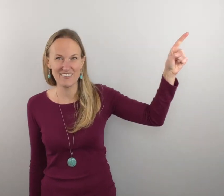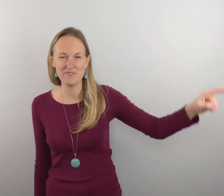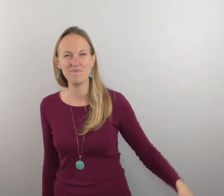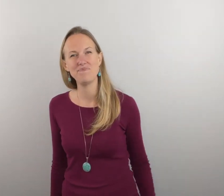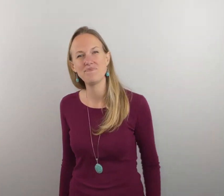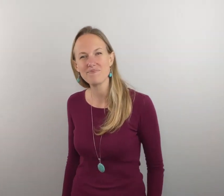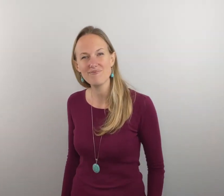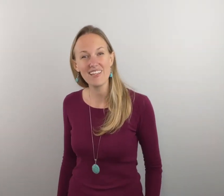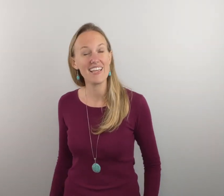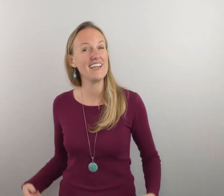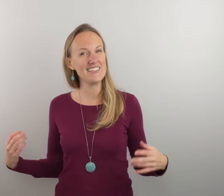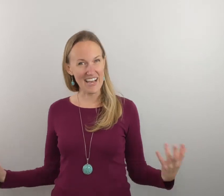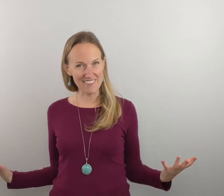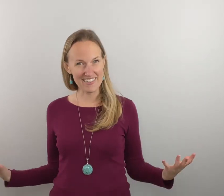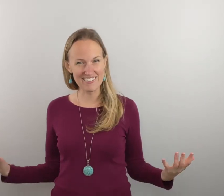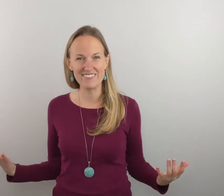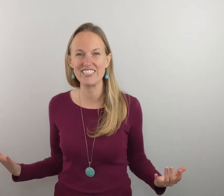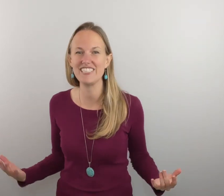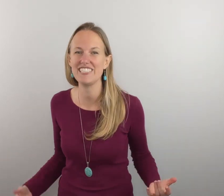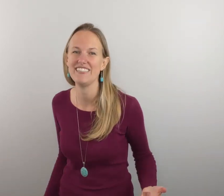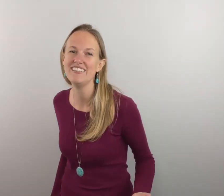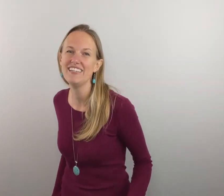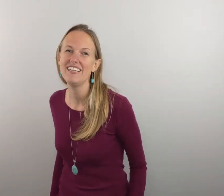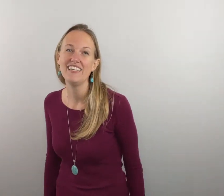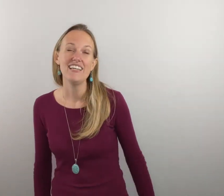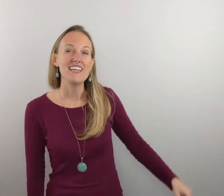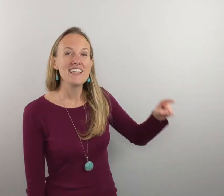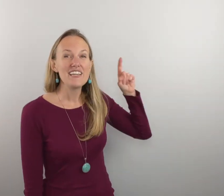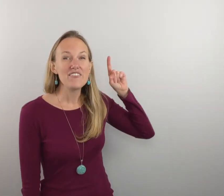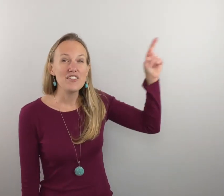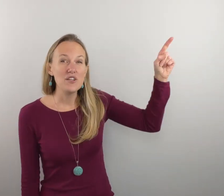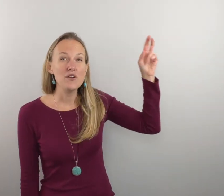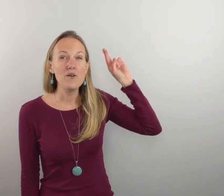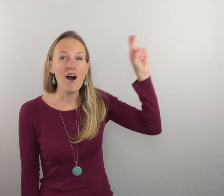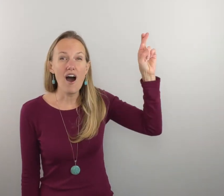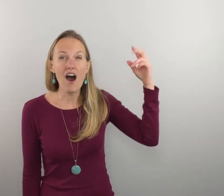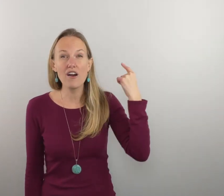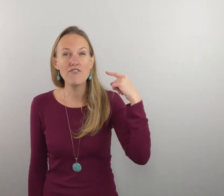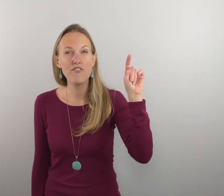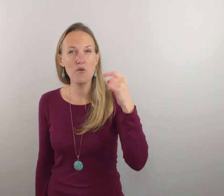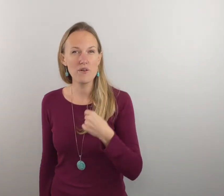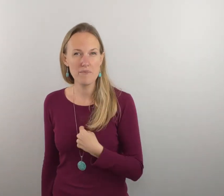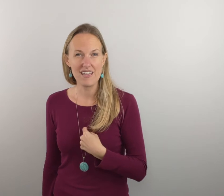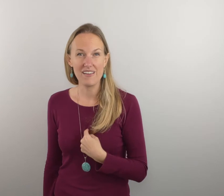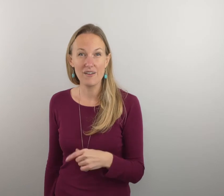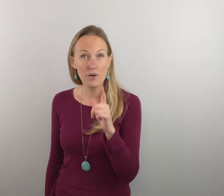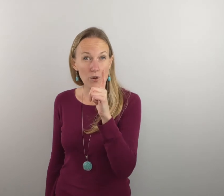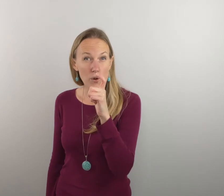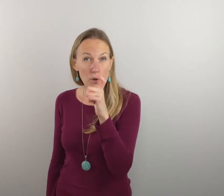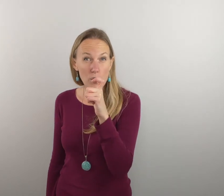okay now we're going to learn verse two if you are for me who